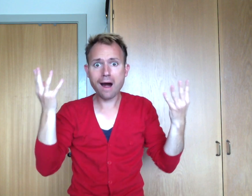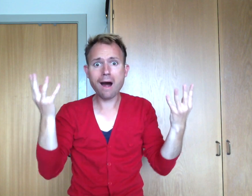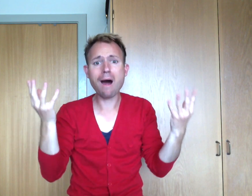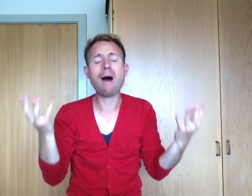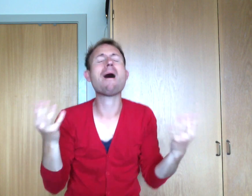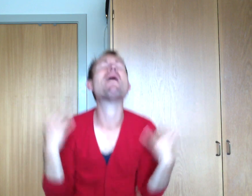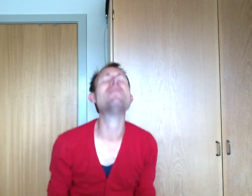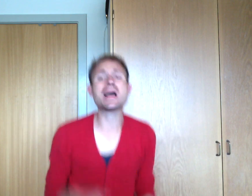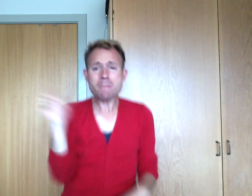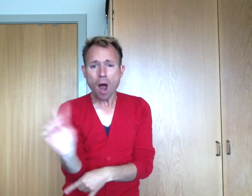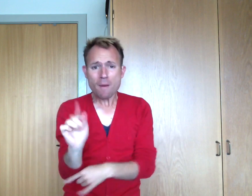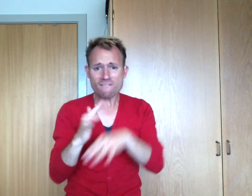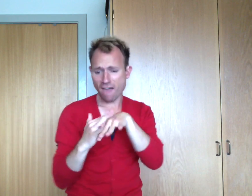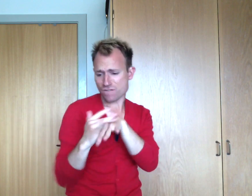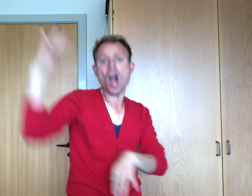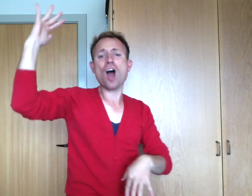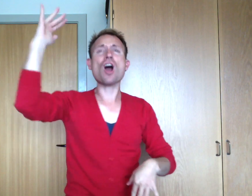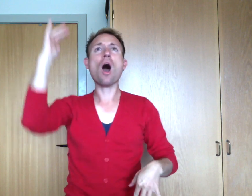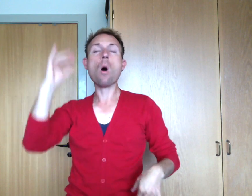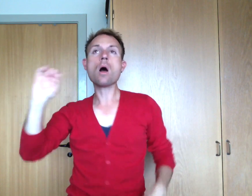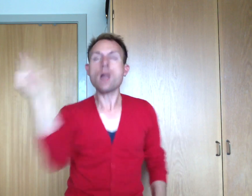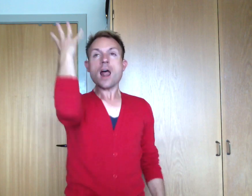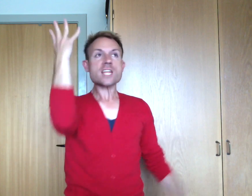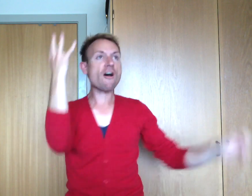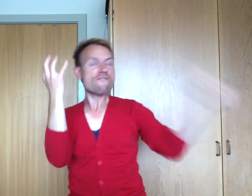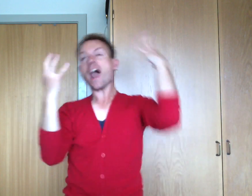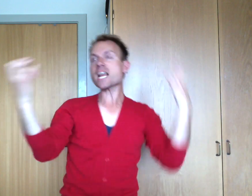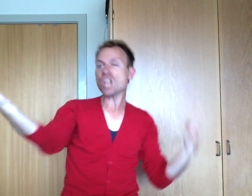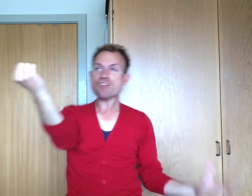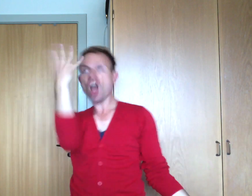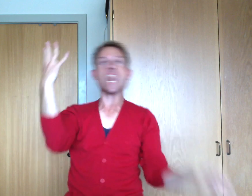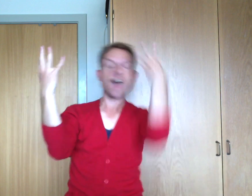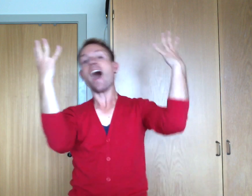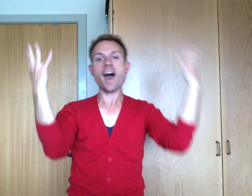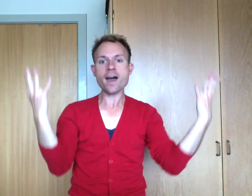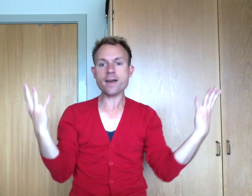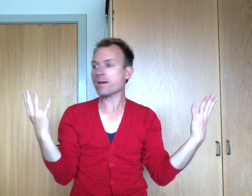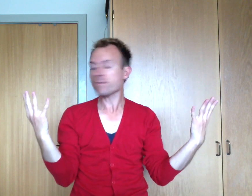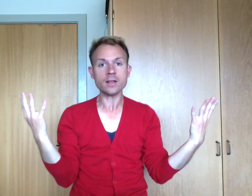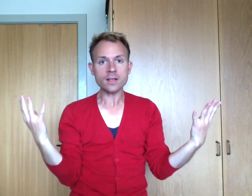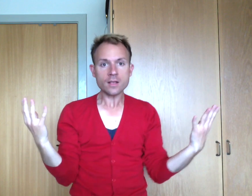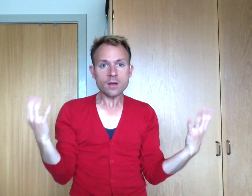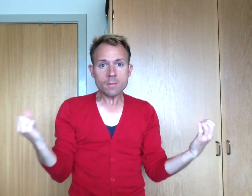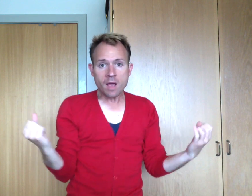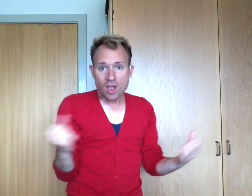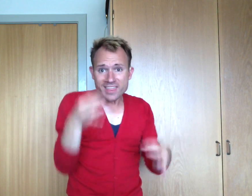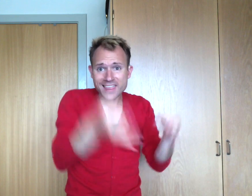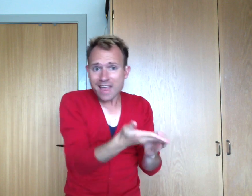There were moments of gold And there were moments of light There were things we can never do